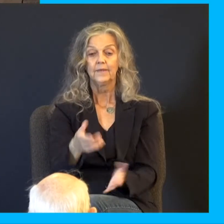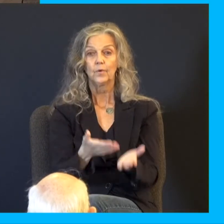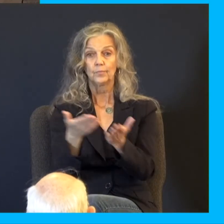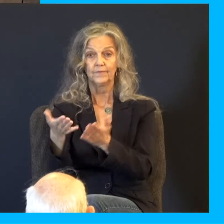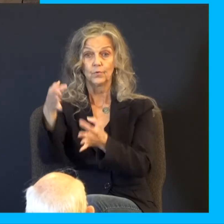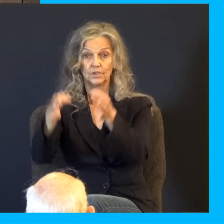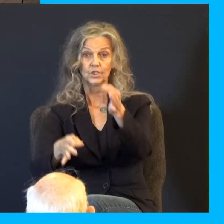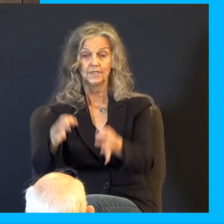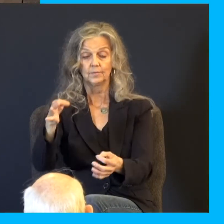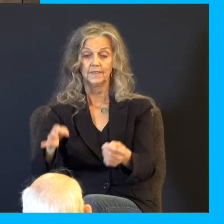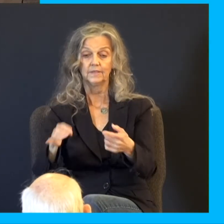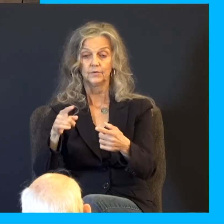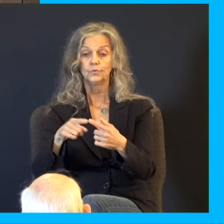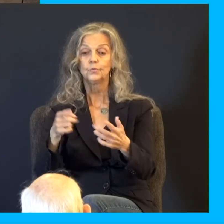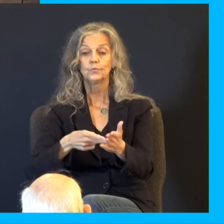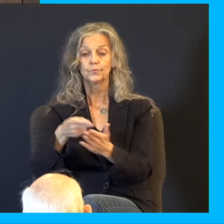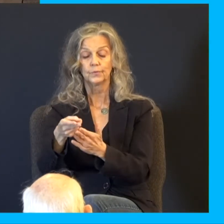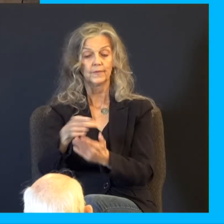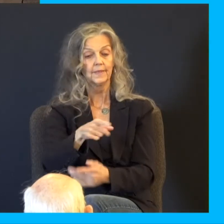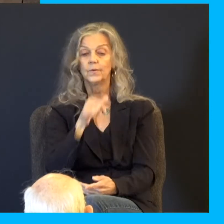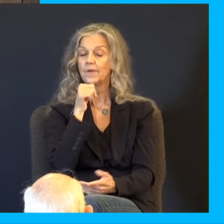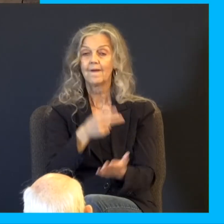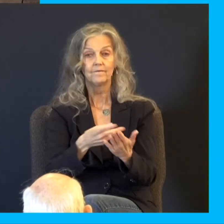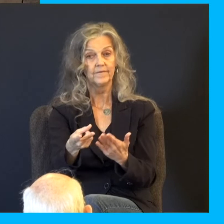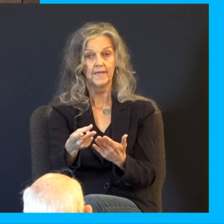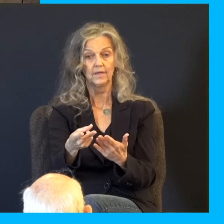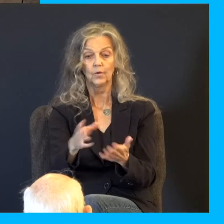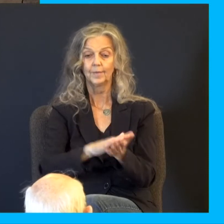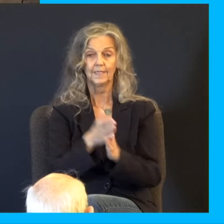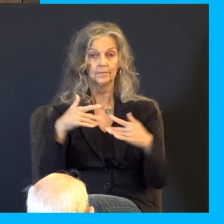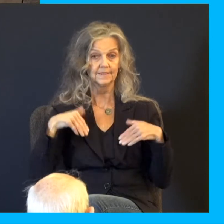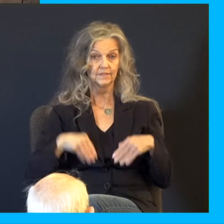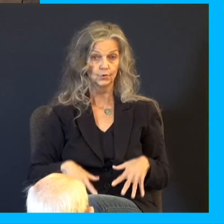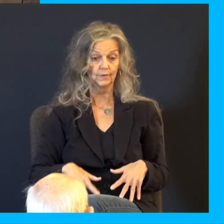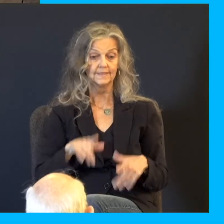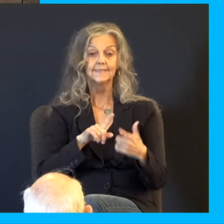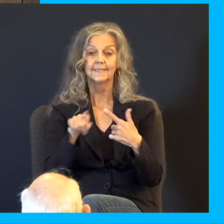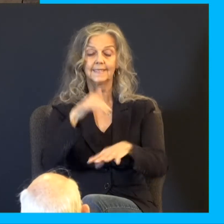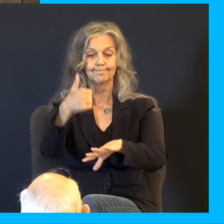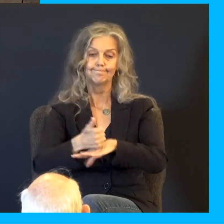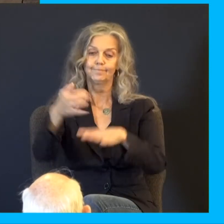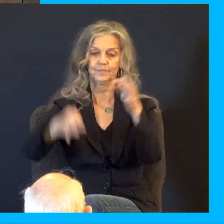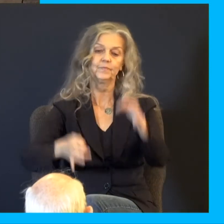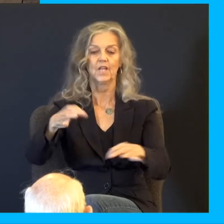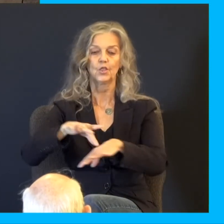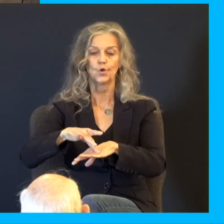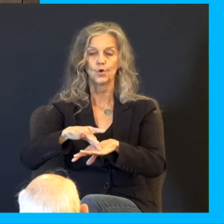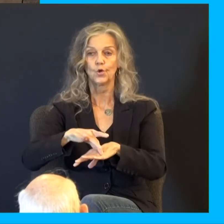unto truth. He shall not fail, nor be discouraged, till he hath set judgment in the earth, and the isles shall wait for